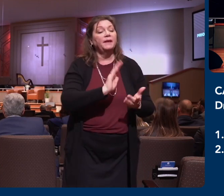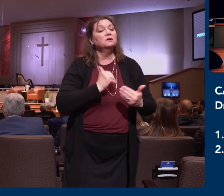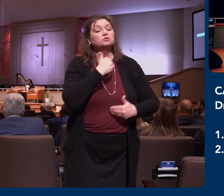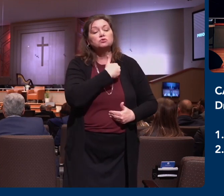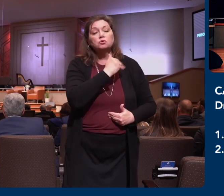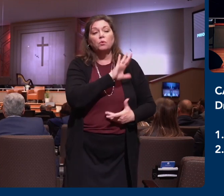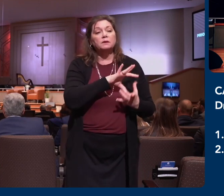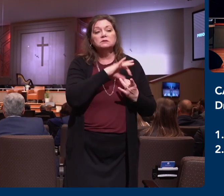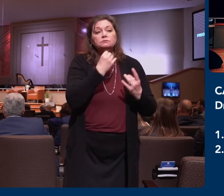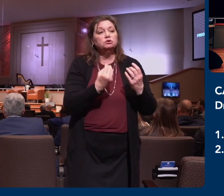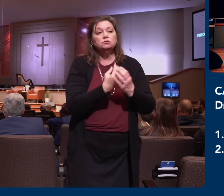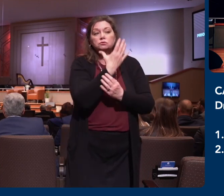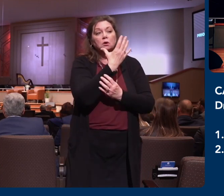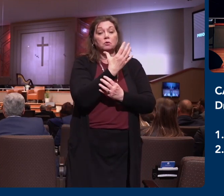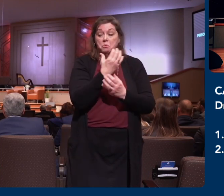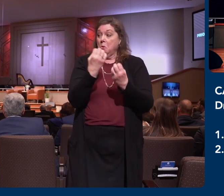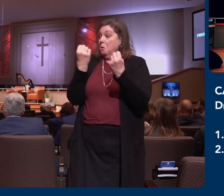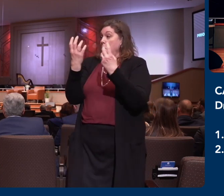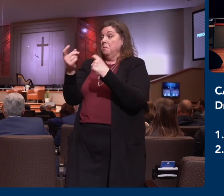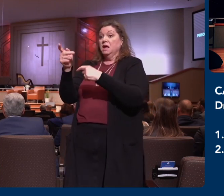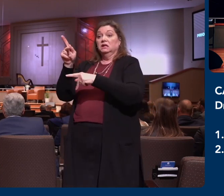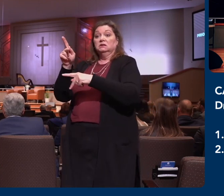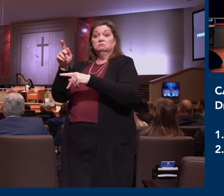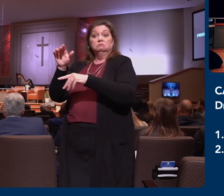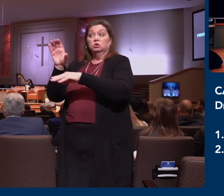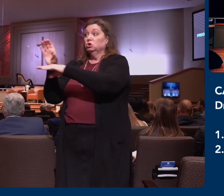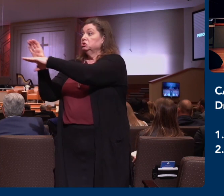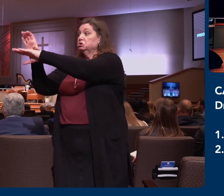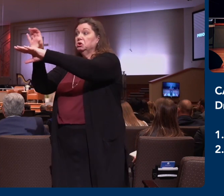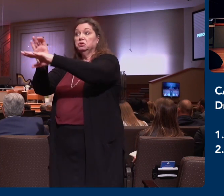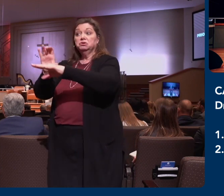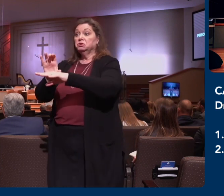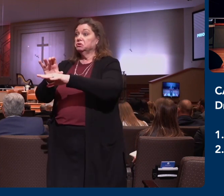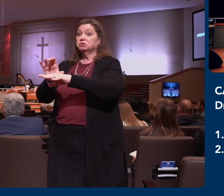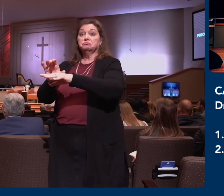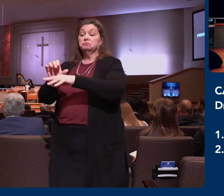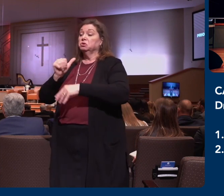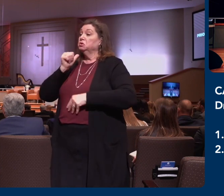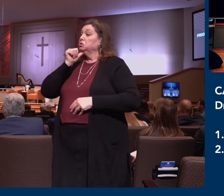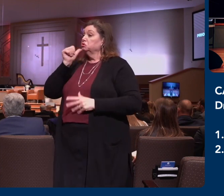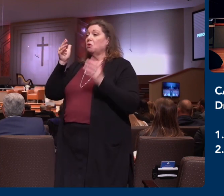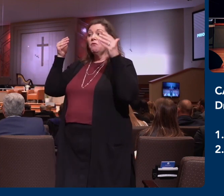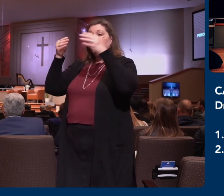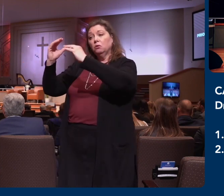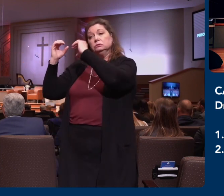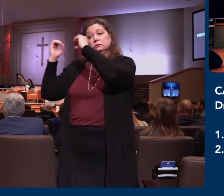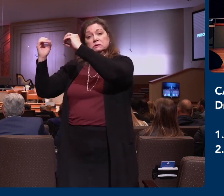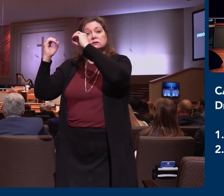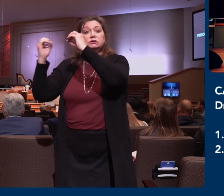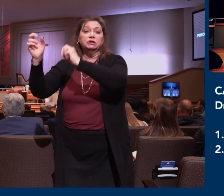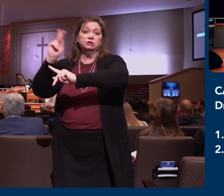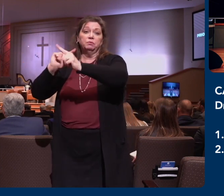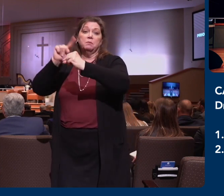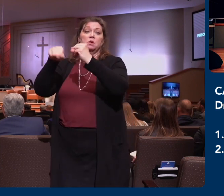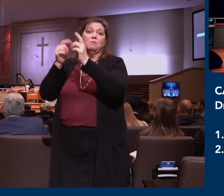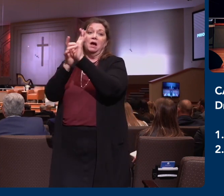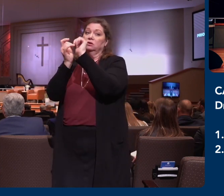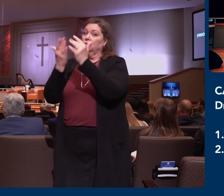on discipleship. And people aren't being discipled in their churches. And that's a sad testimony for any church because you get what you